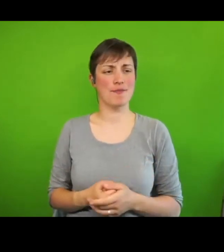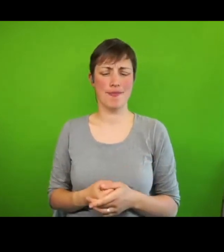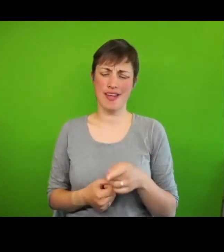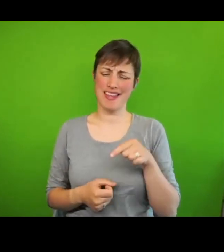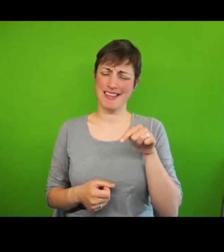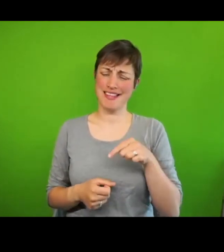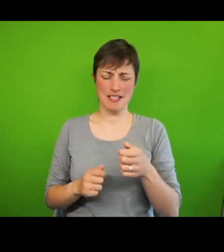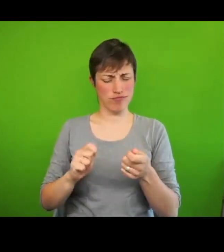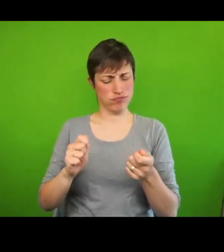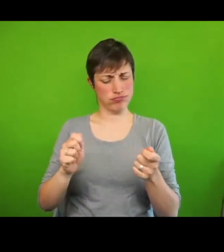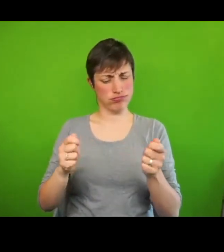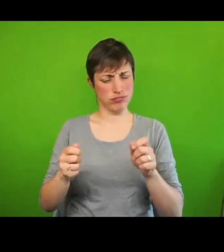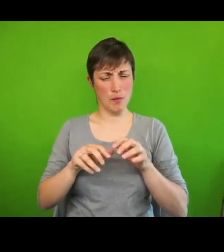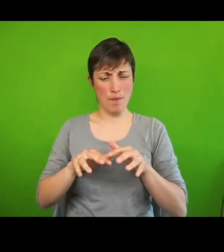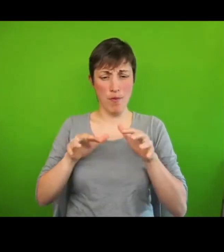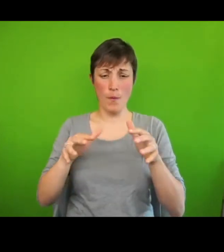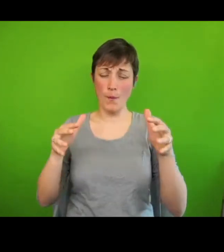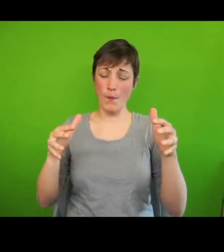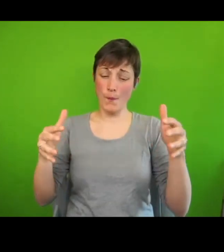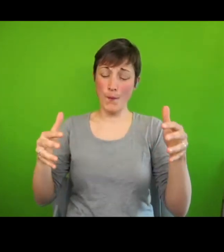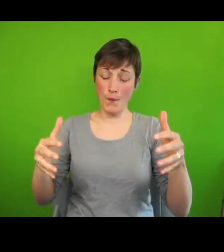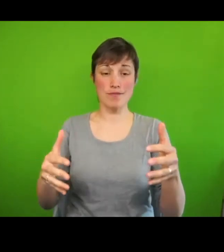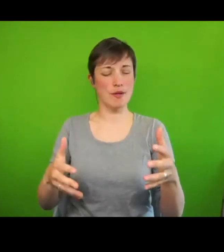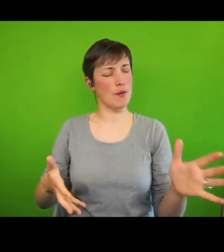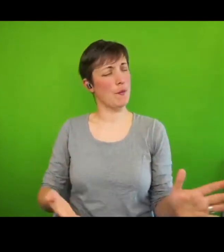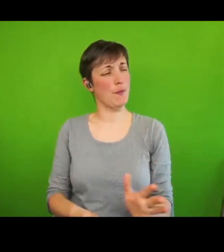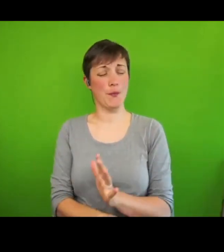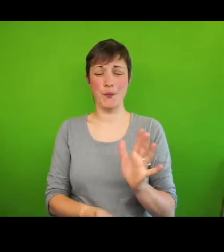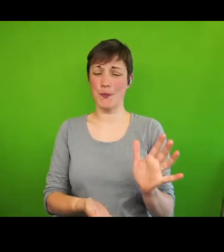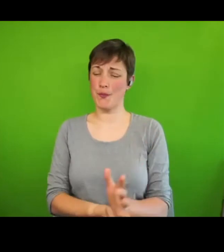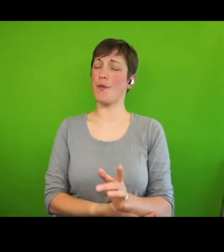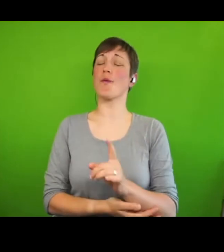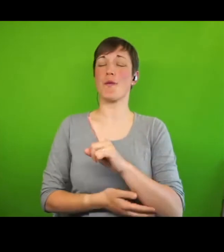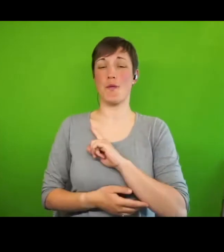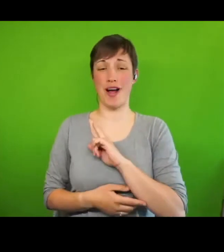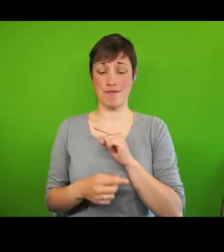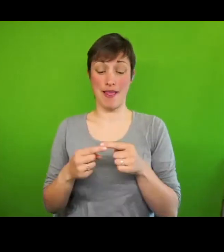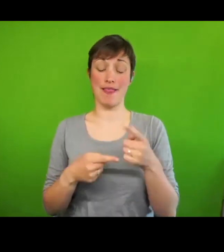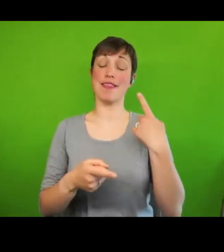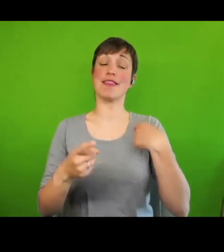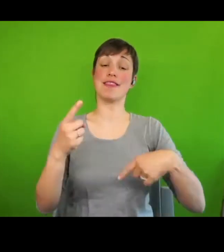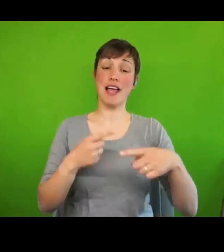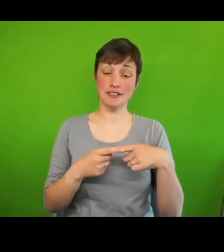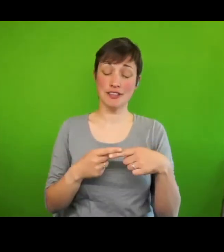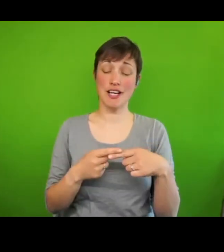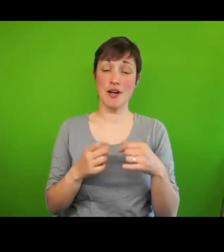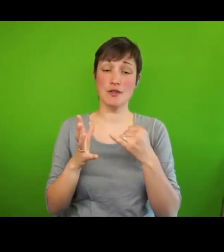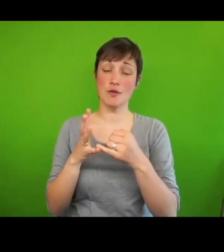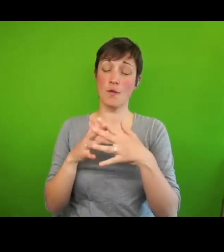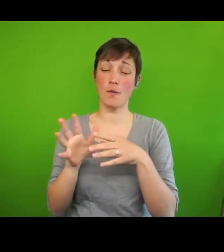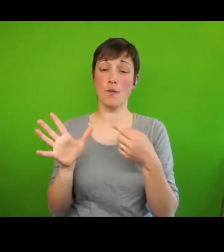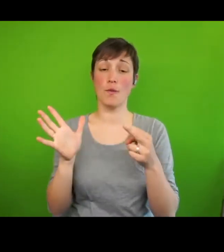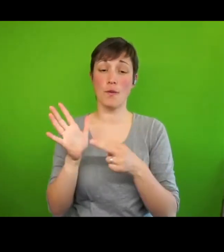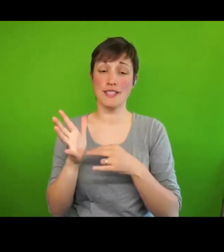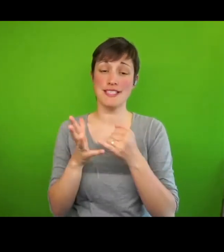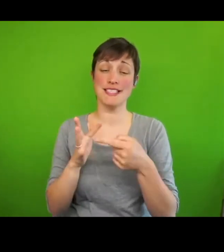delighted that in the last year, Swansea has declared its intention of joining York in becoming a